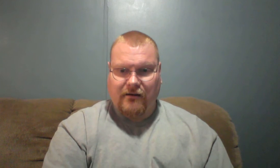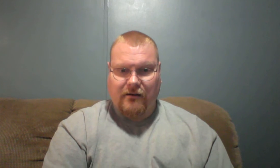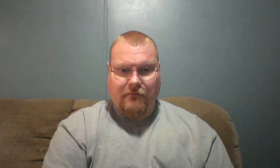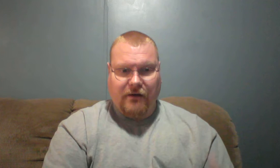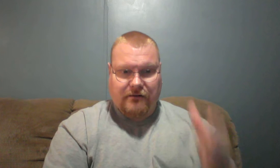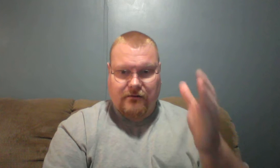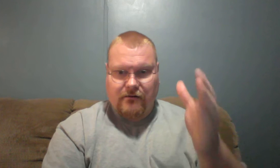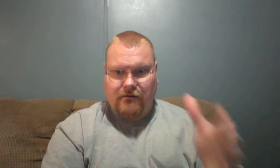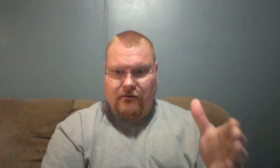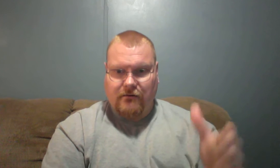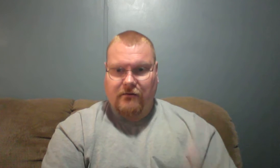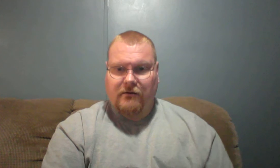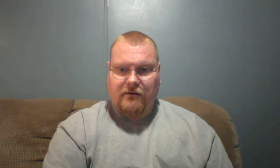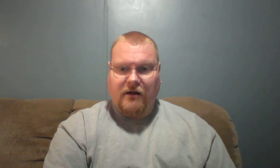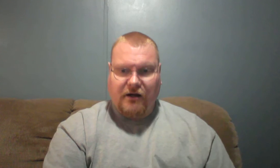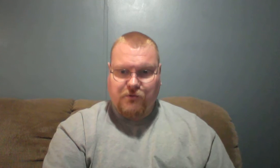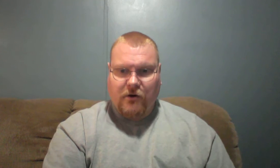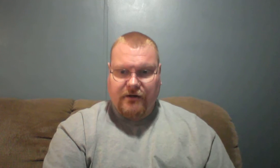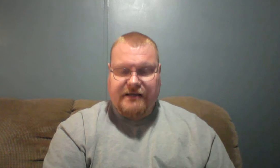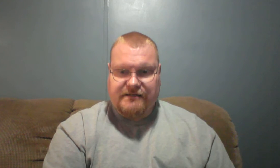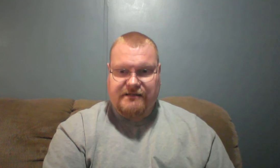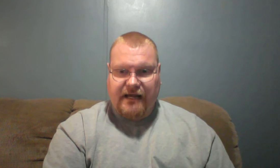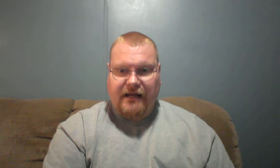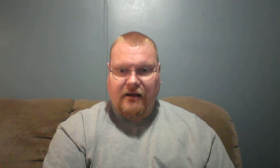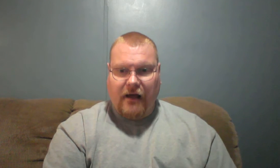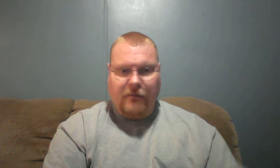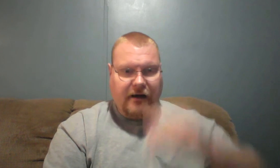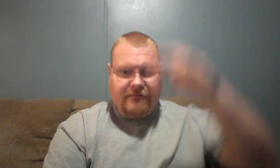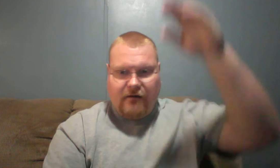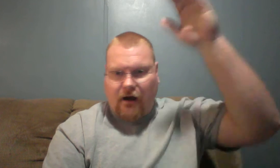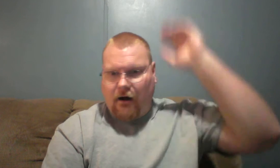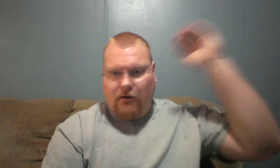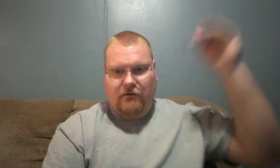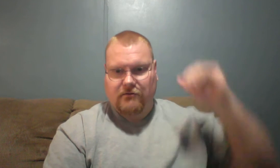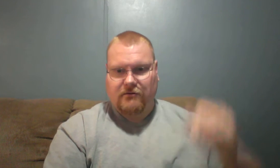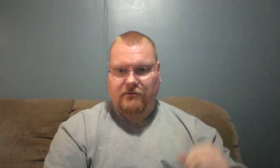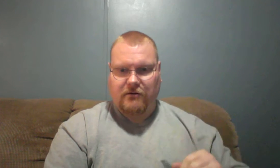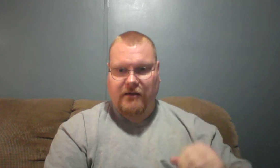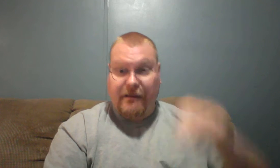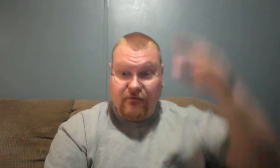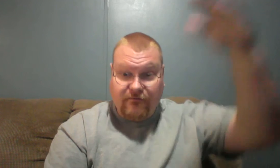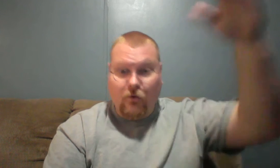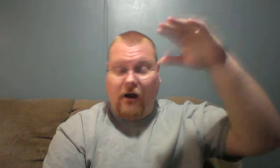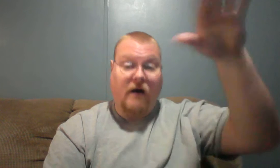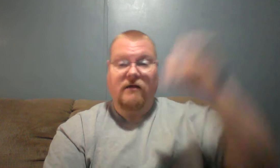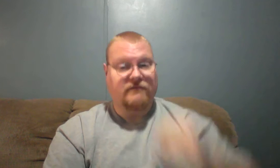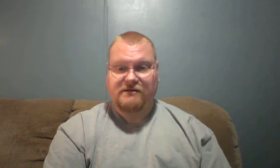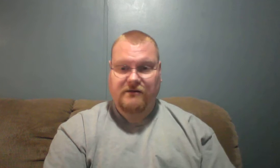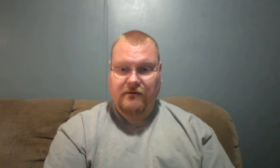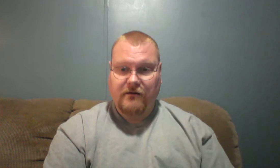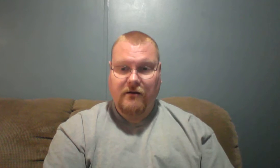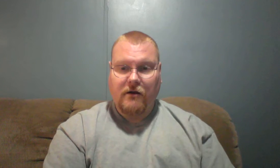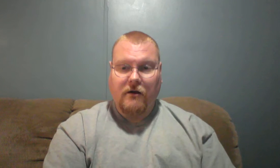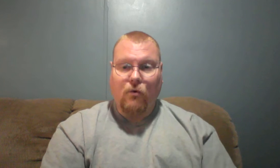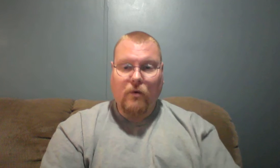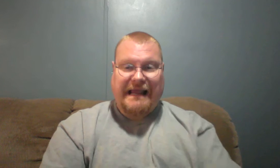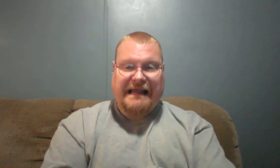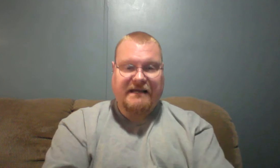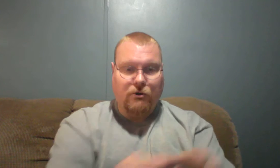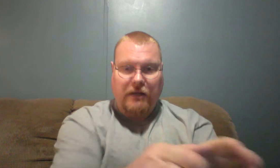But God's word needs to stand above all and before all of us. We need to line